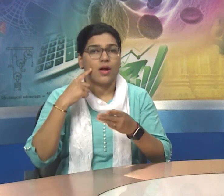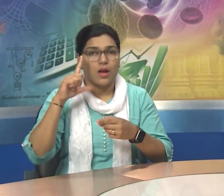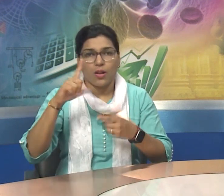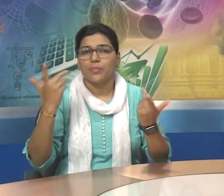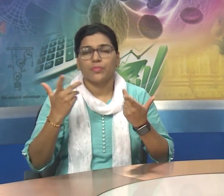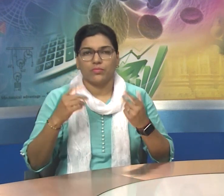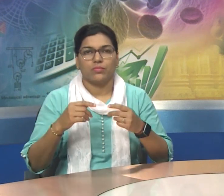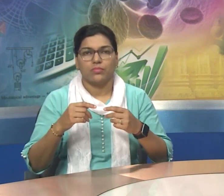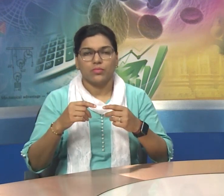Whale.